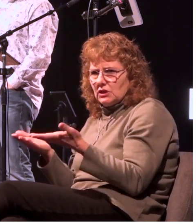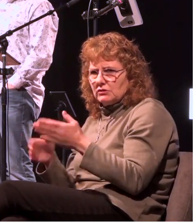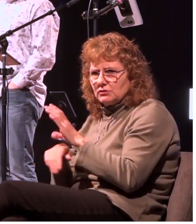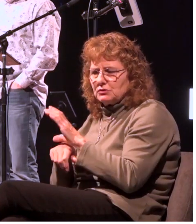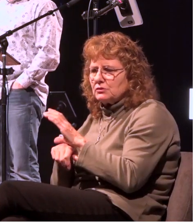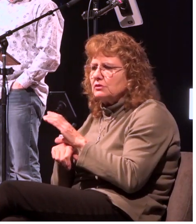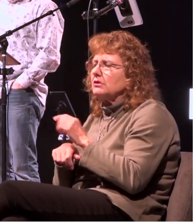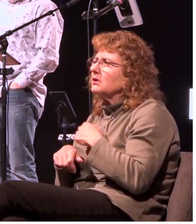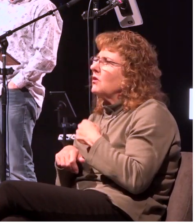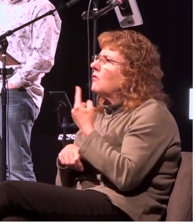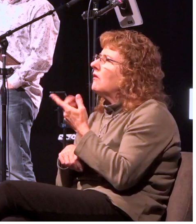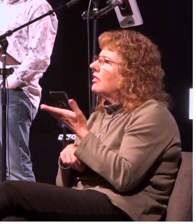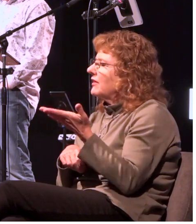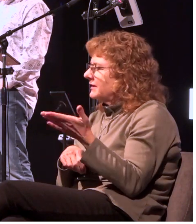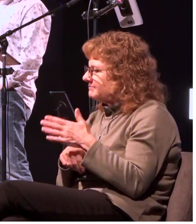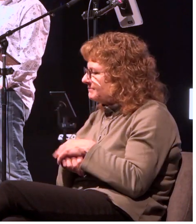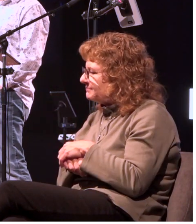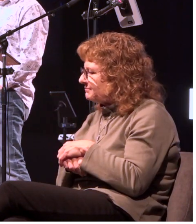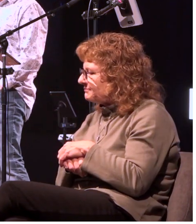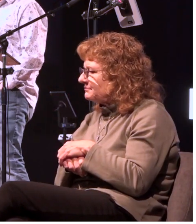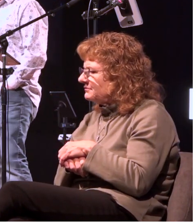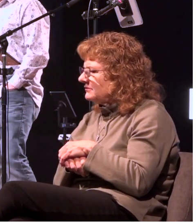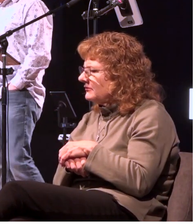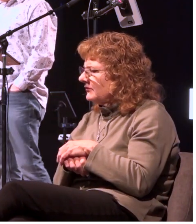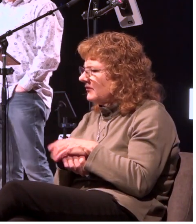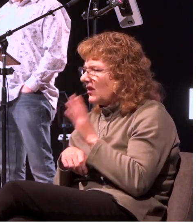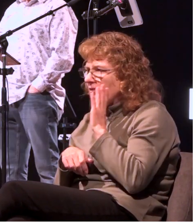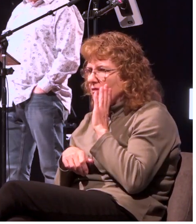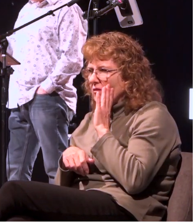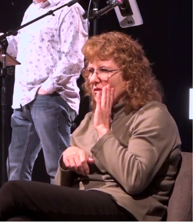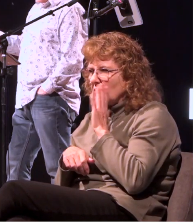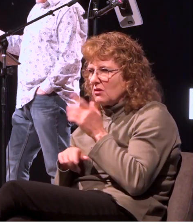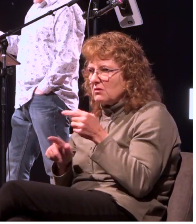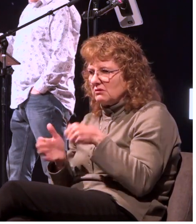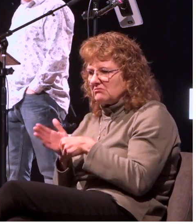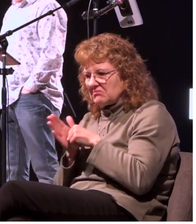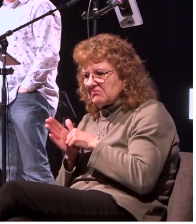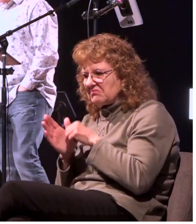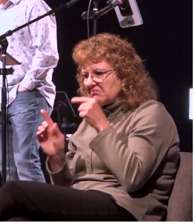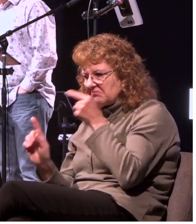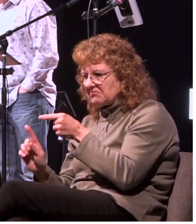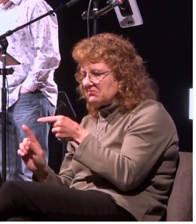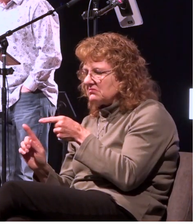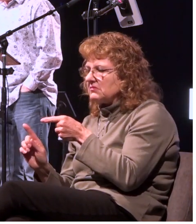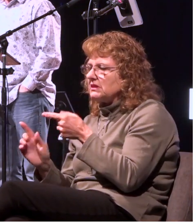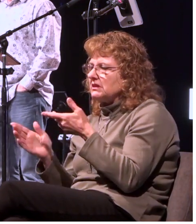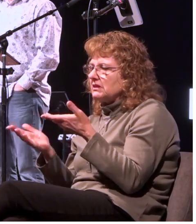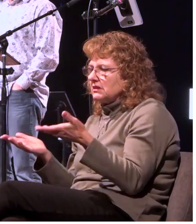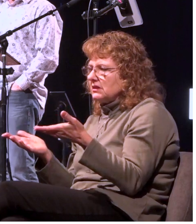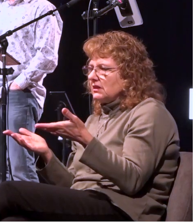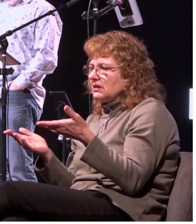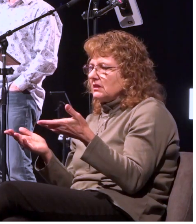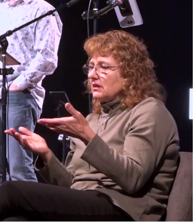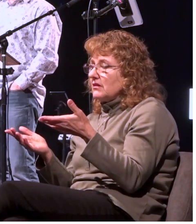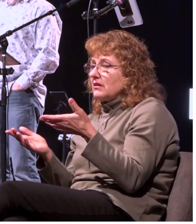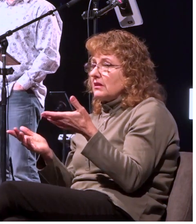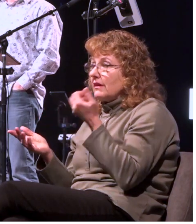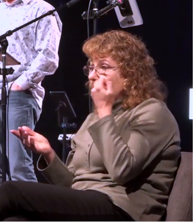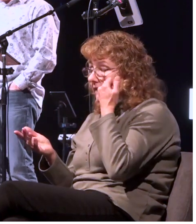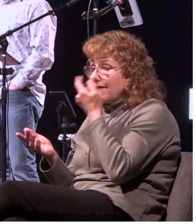we have pointed out in the past we will point out in the future is that um when when you want your kids to obey